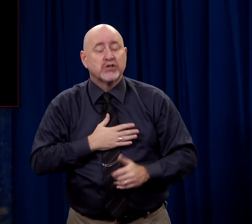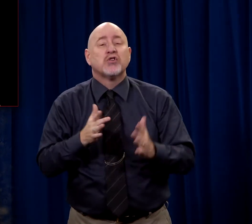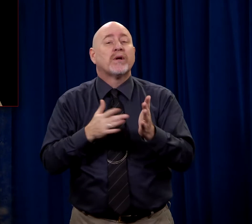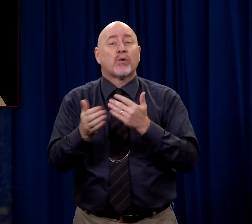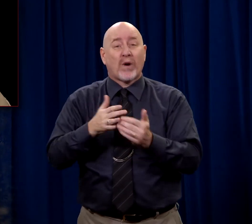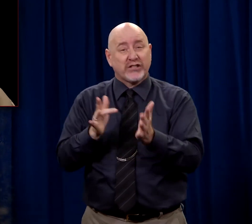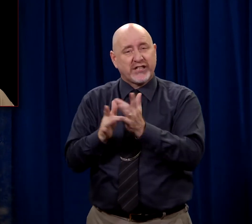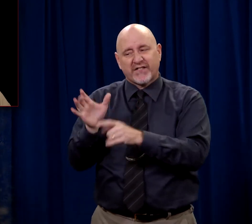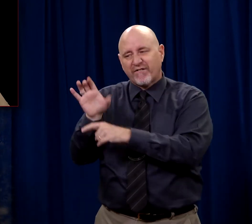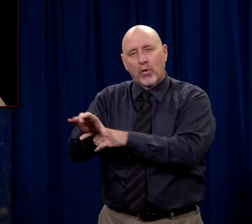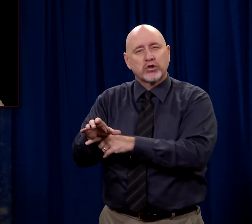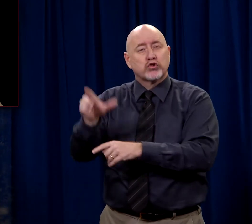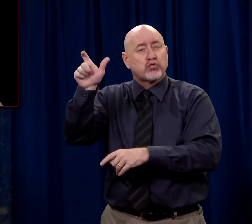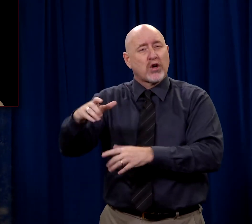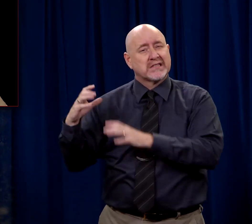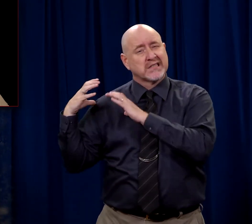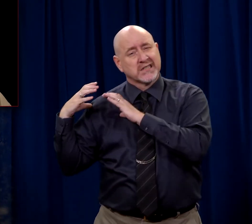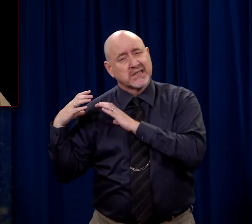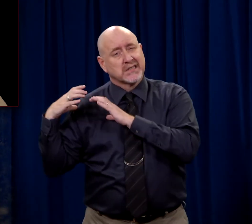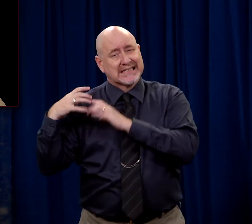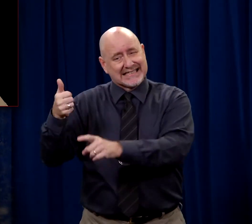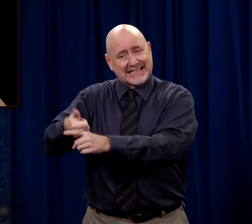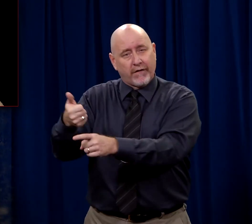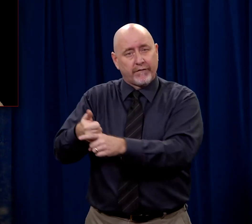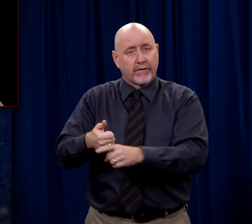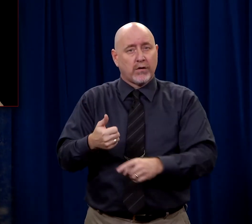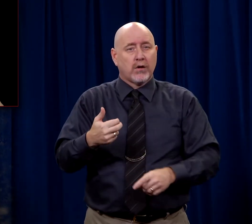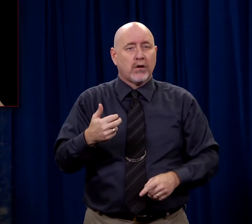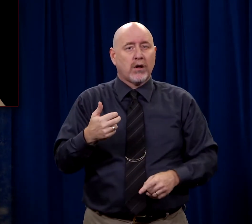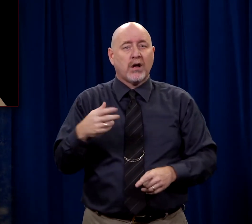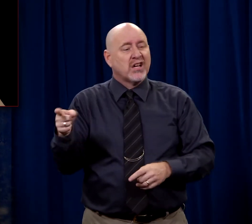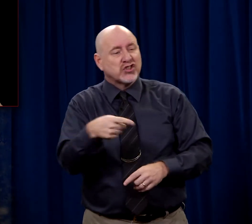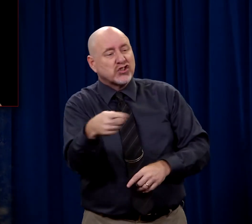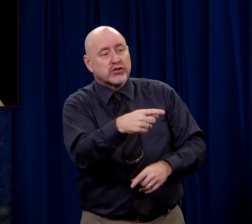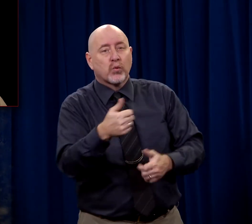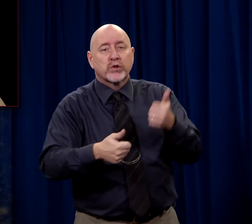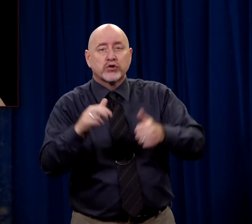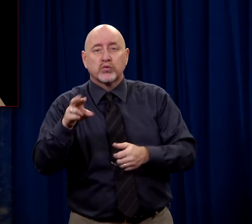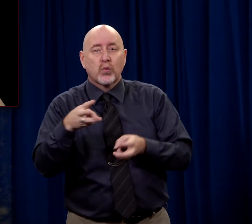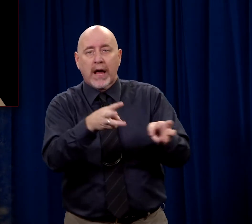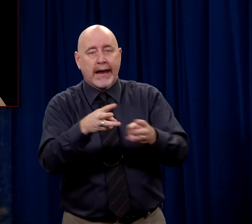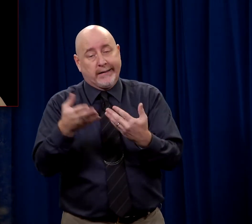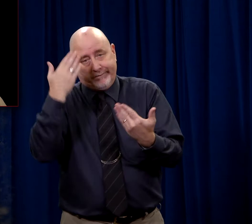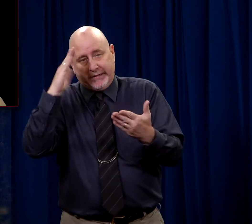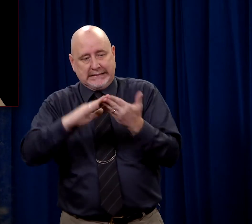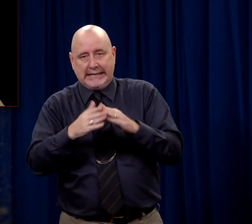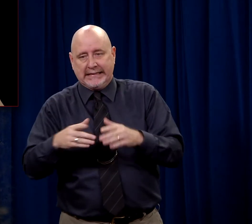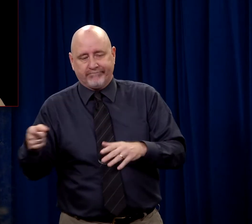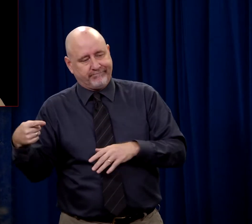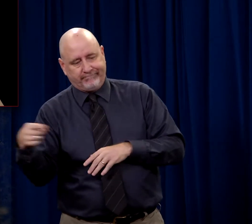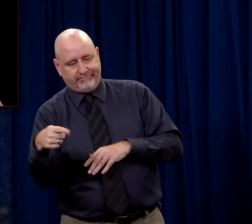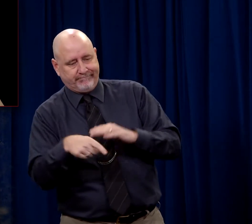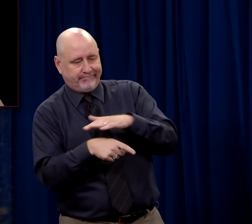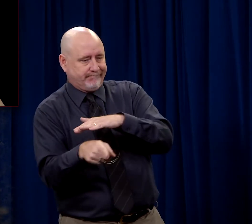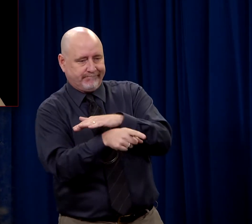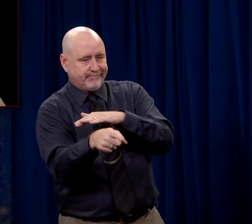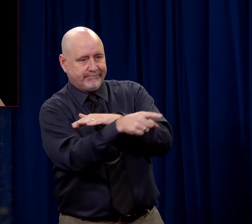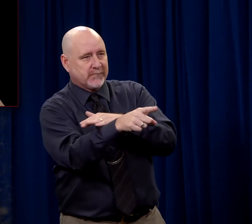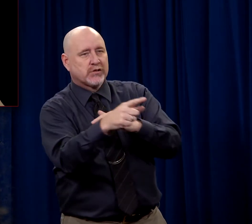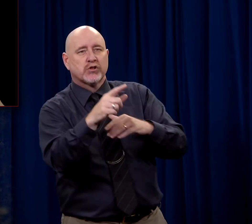They make Jesus carry his own cross and while we don't know the route through the city, it goes through the city some way to